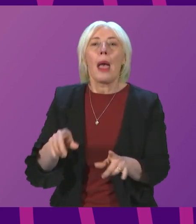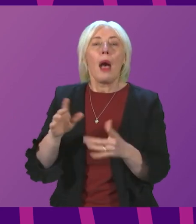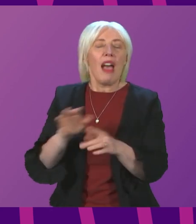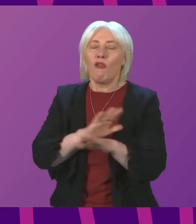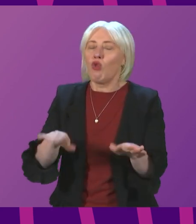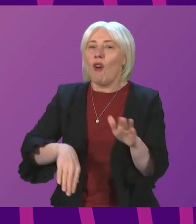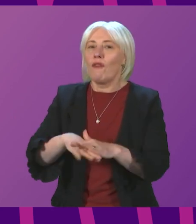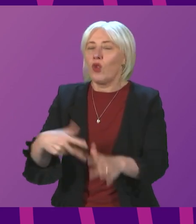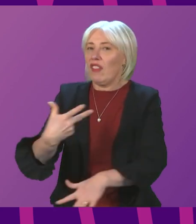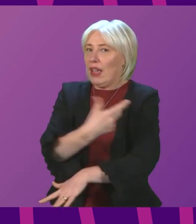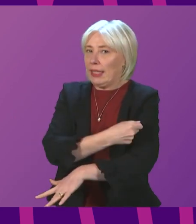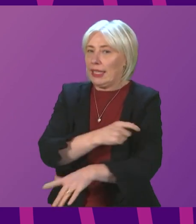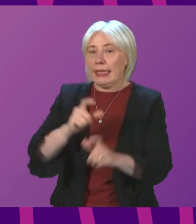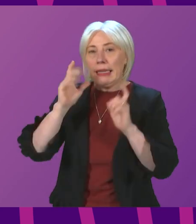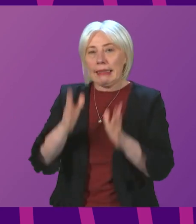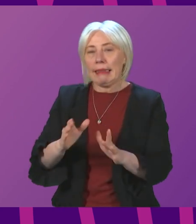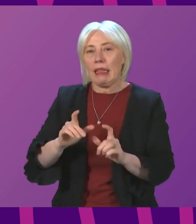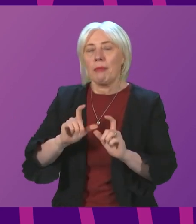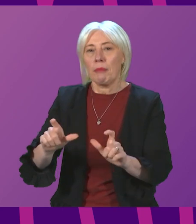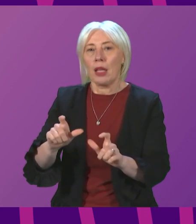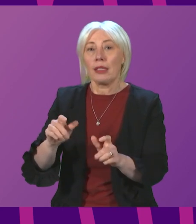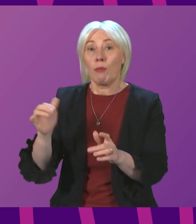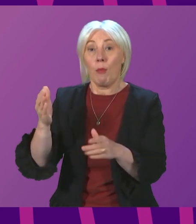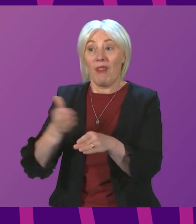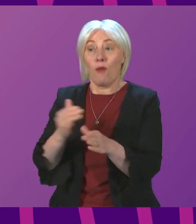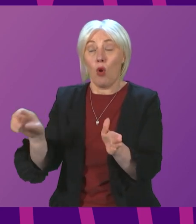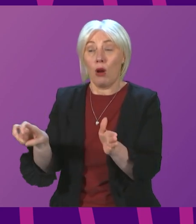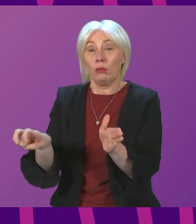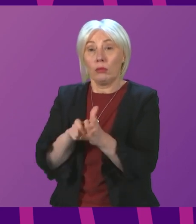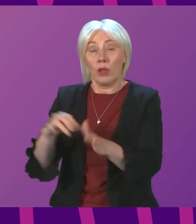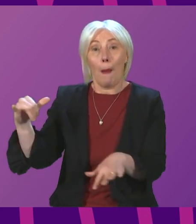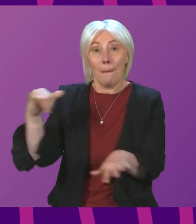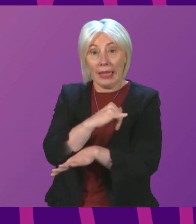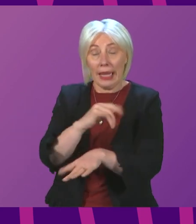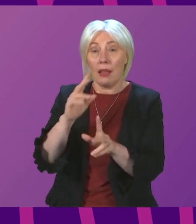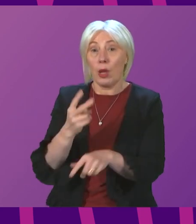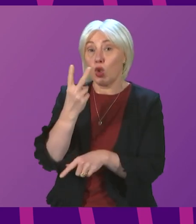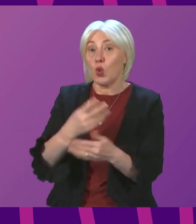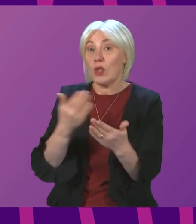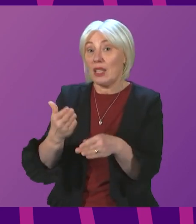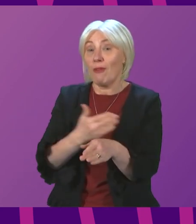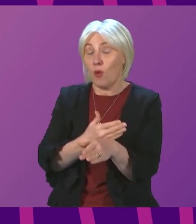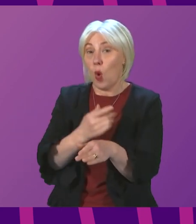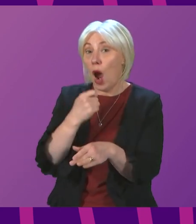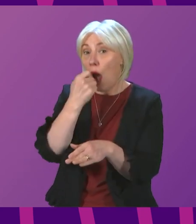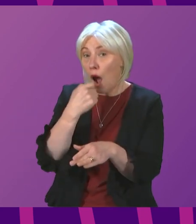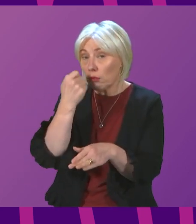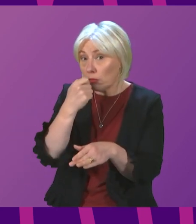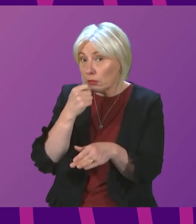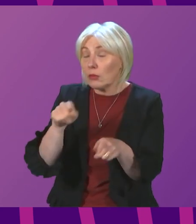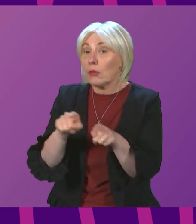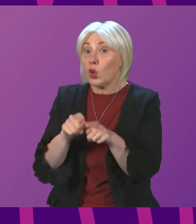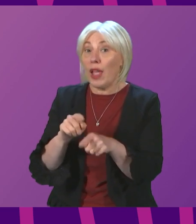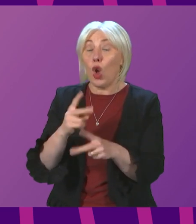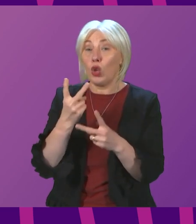-departure test no more than two days before they board their plane and also take a PCR test on or before day two of their arrival